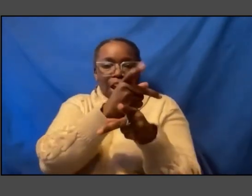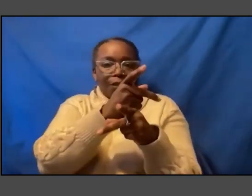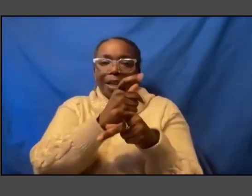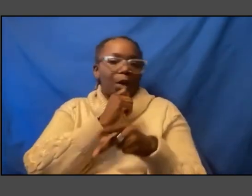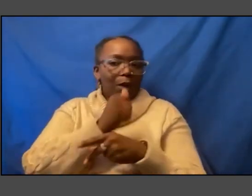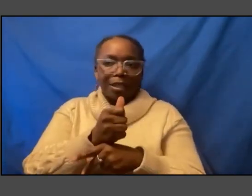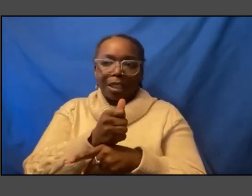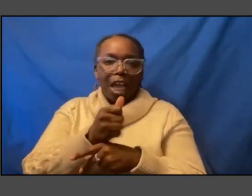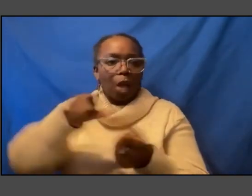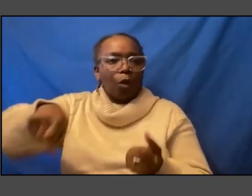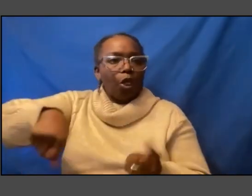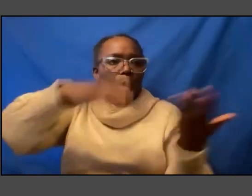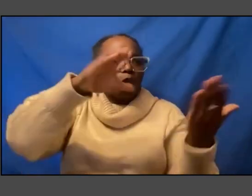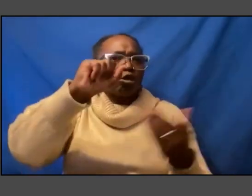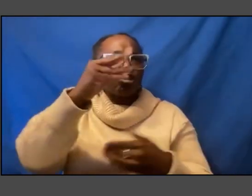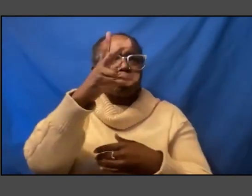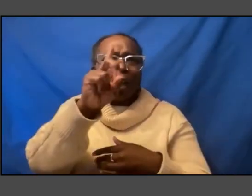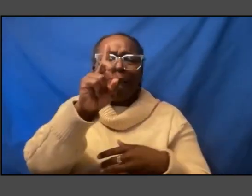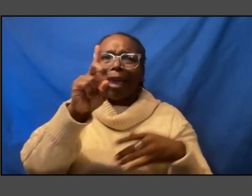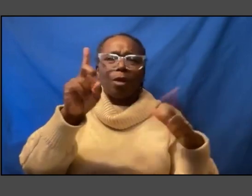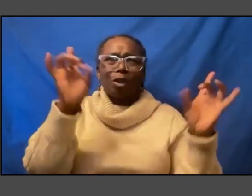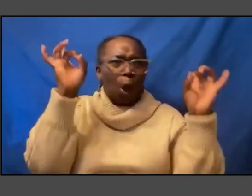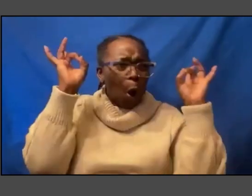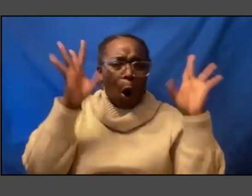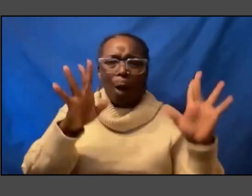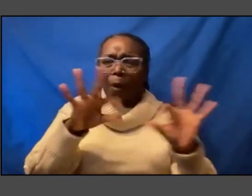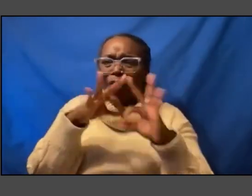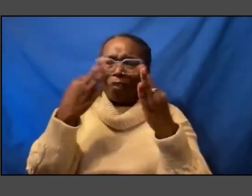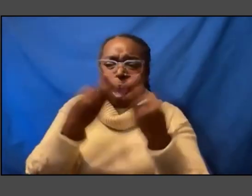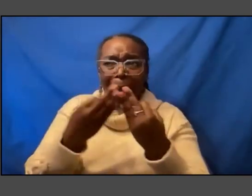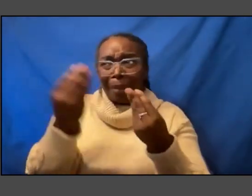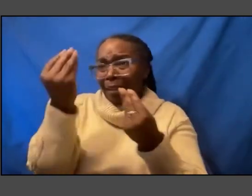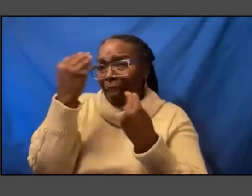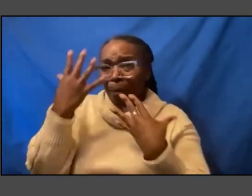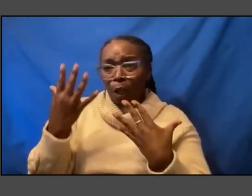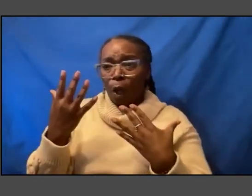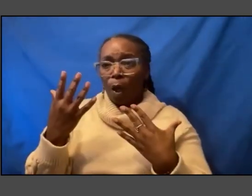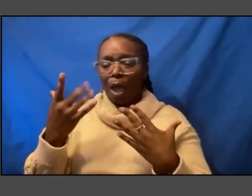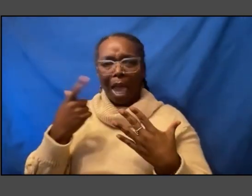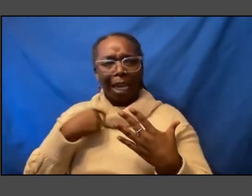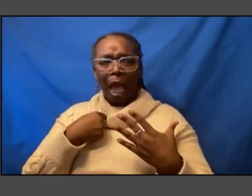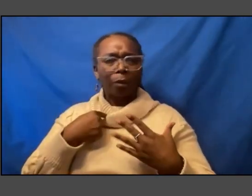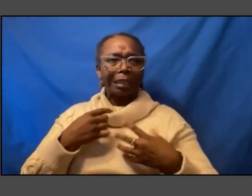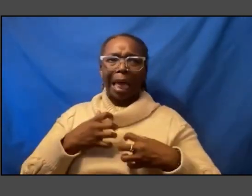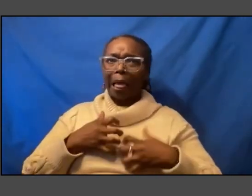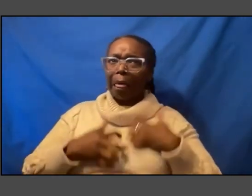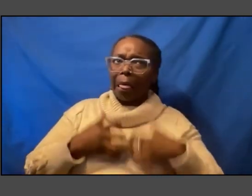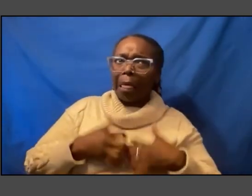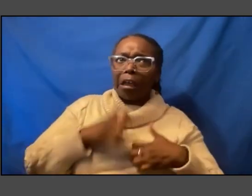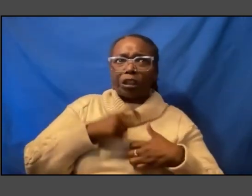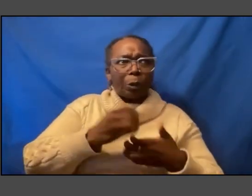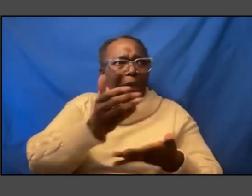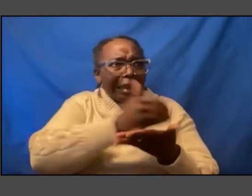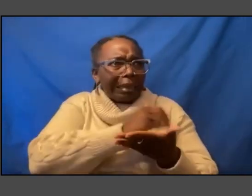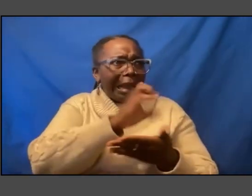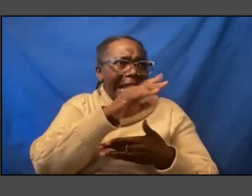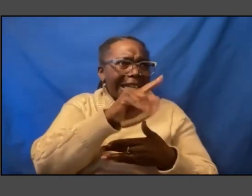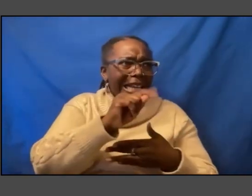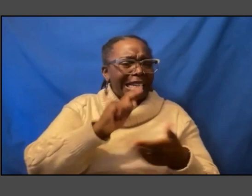it was just horrible and the family let me know and i grapple with it should we collect the casket is that ghoulish um so my first